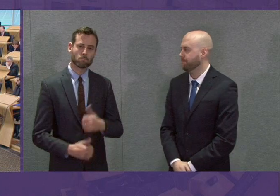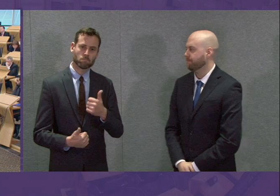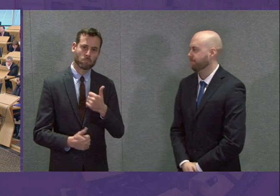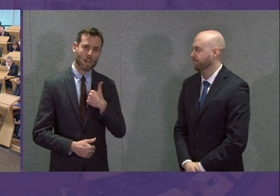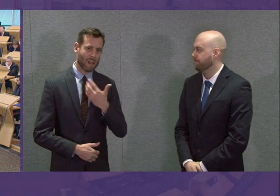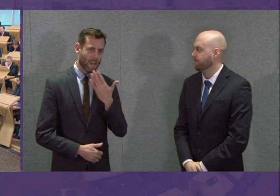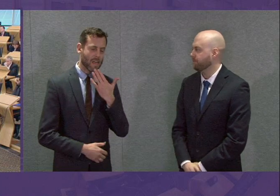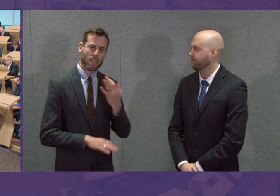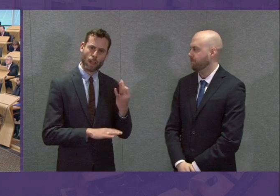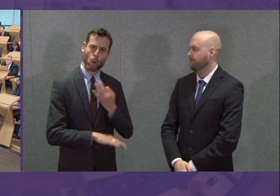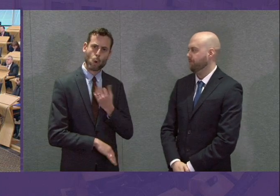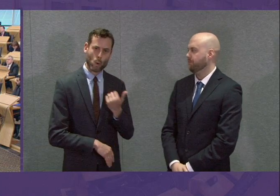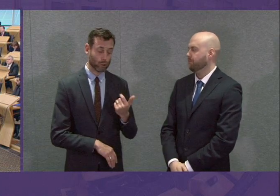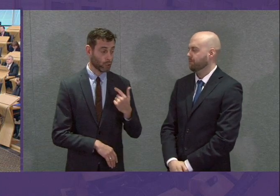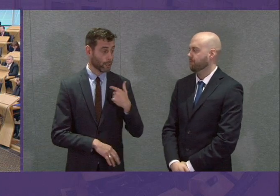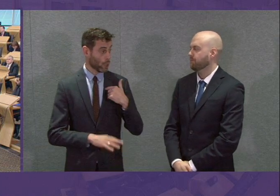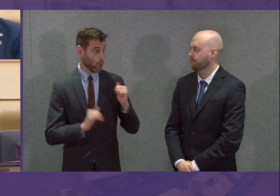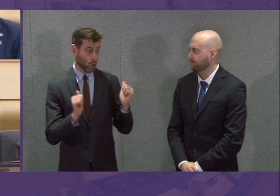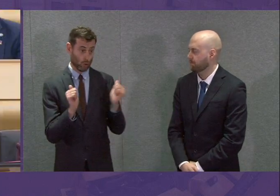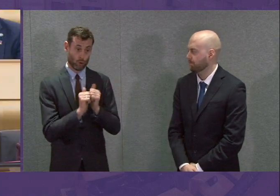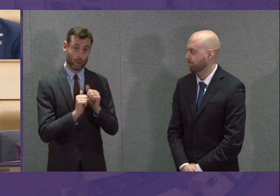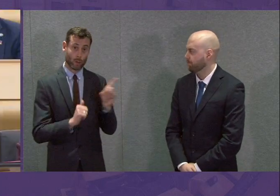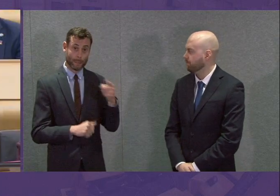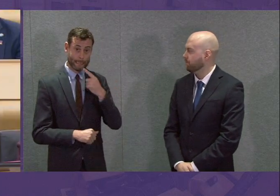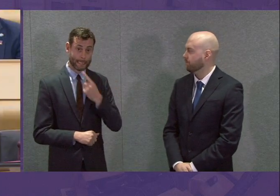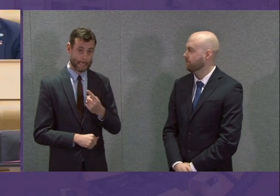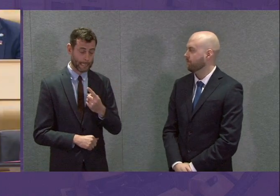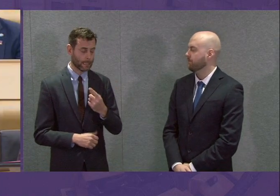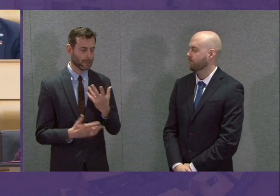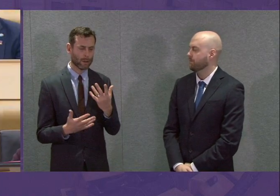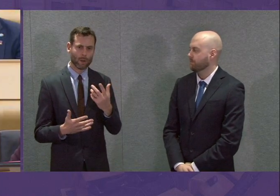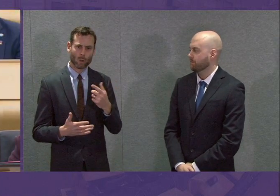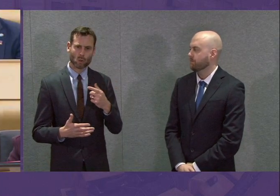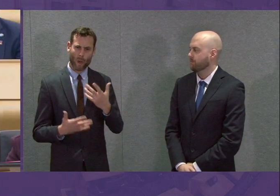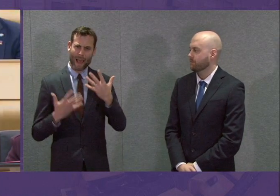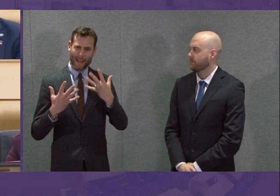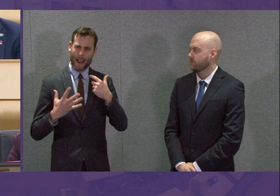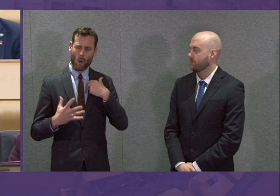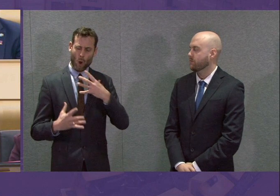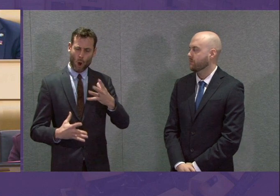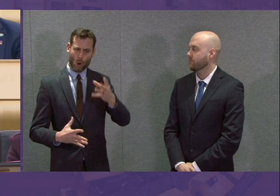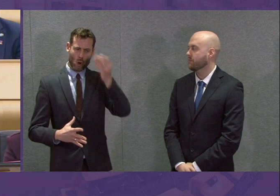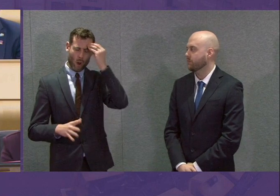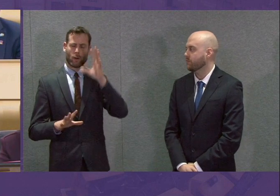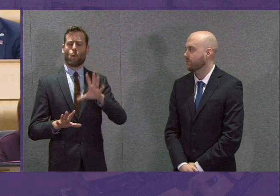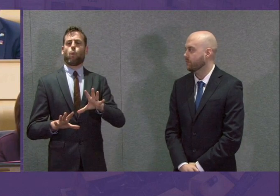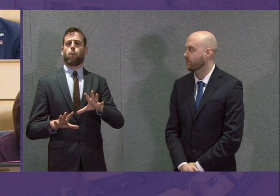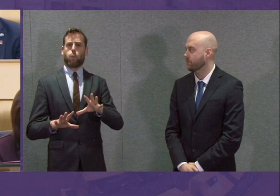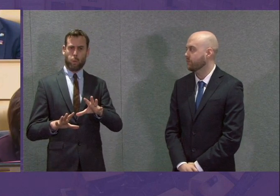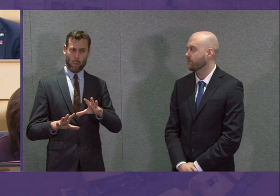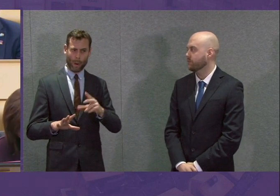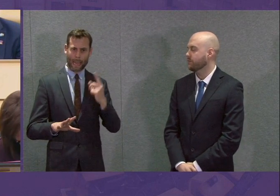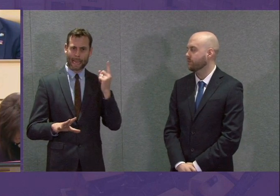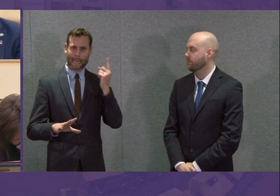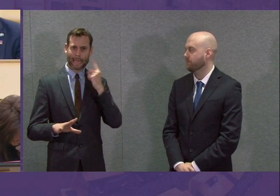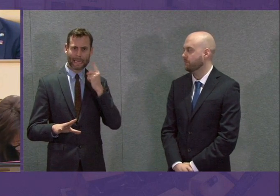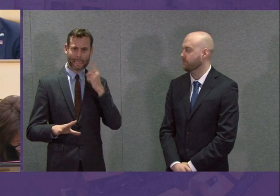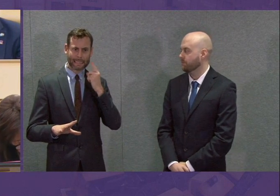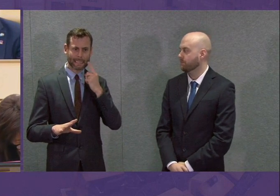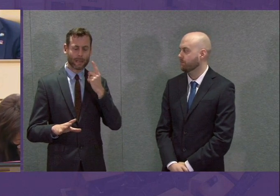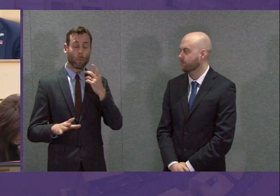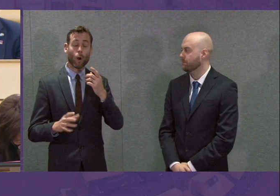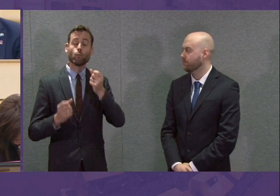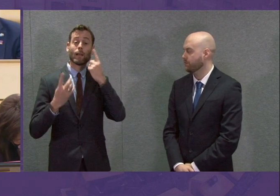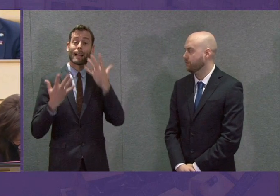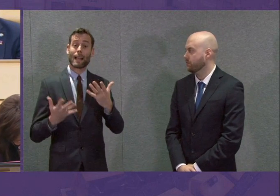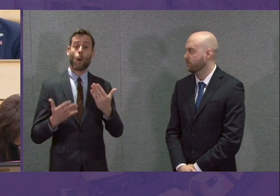agree with this sentiment? I think we are learning a really hard lesson right now about the fragility of modern life in the modern